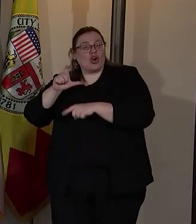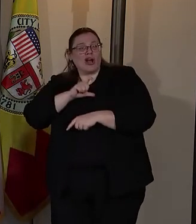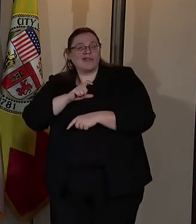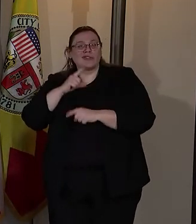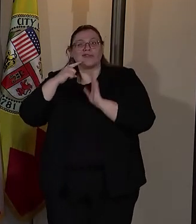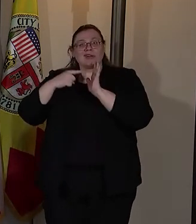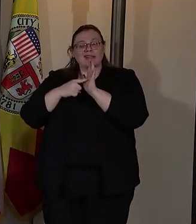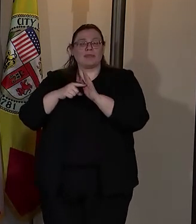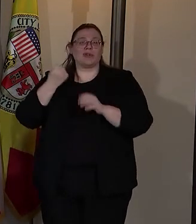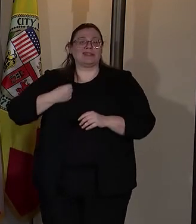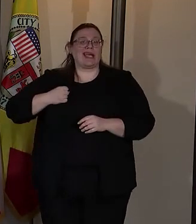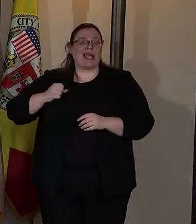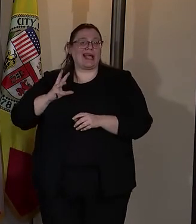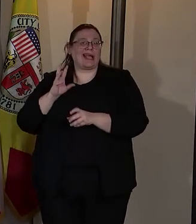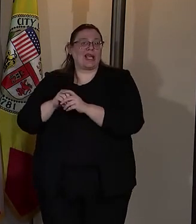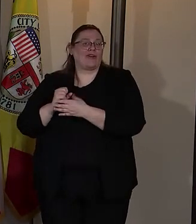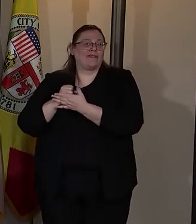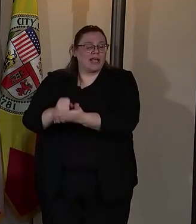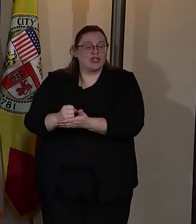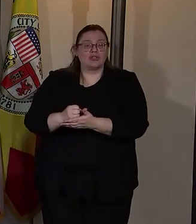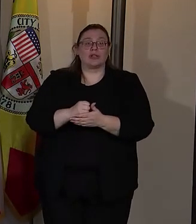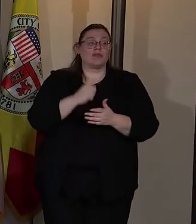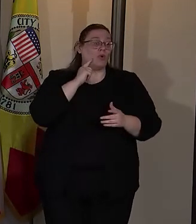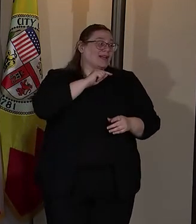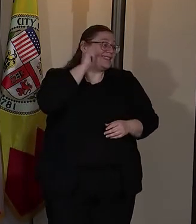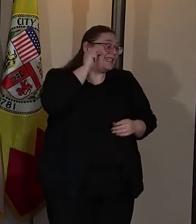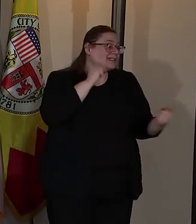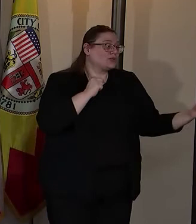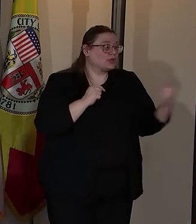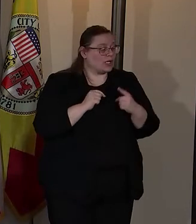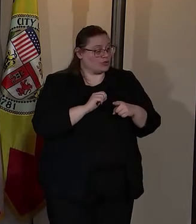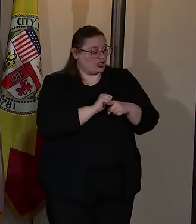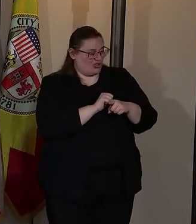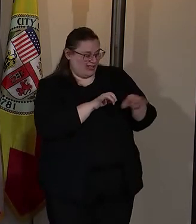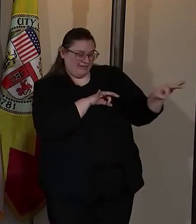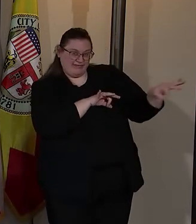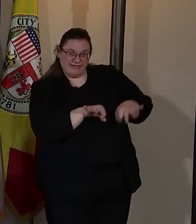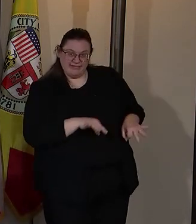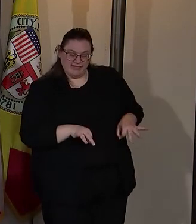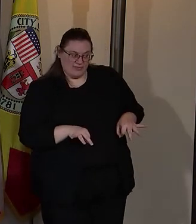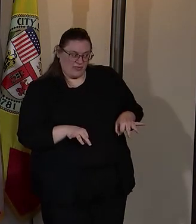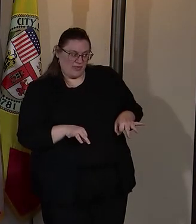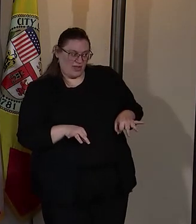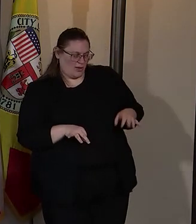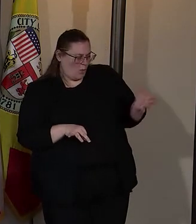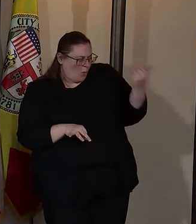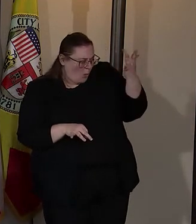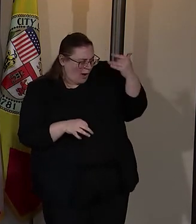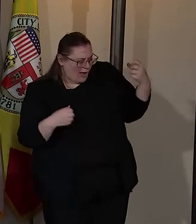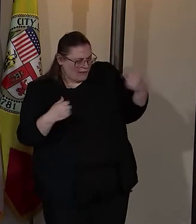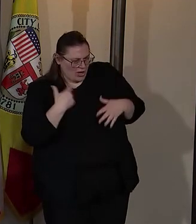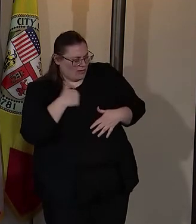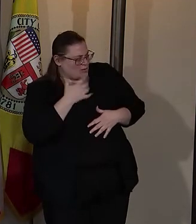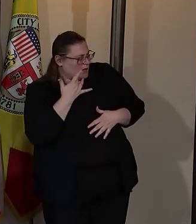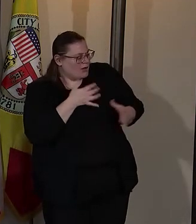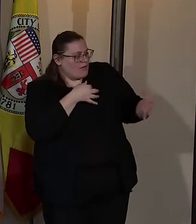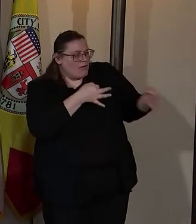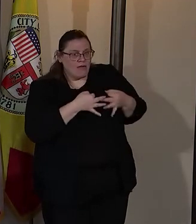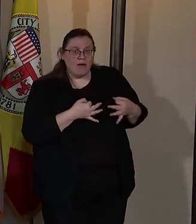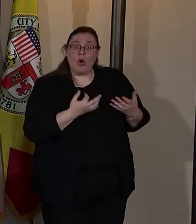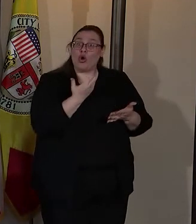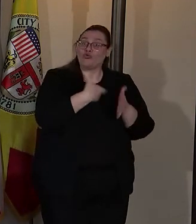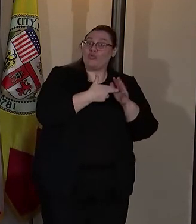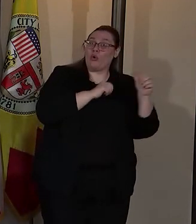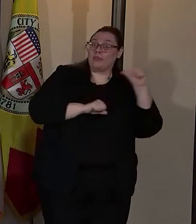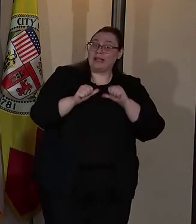gang intervention, having teenagers come to their training to explain to them why they fear the police, doing role play